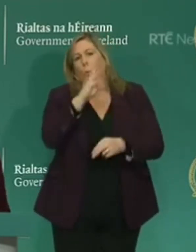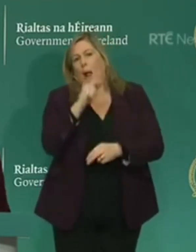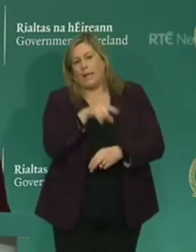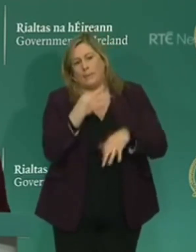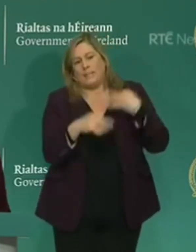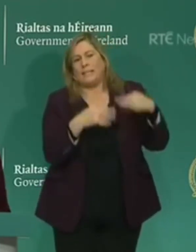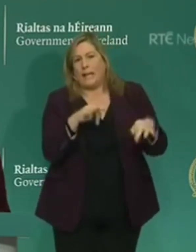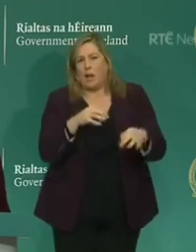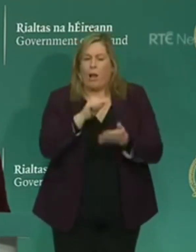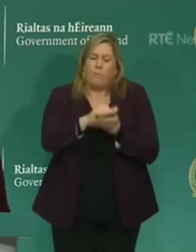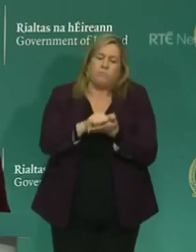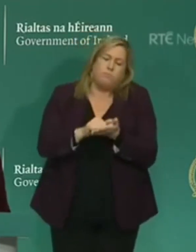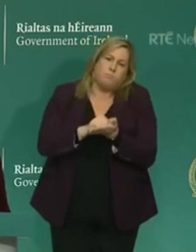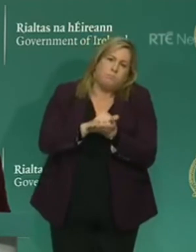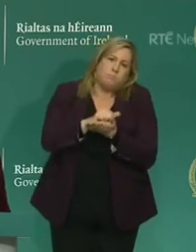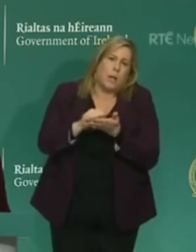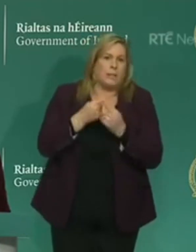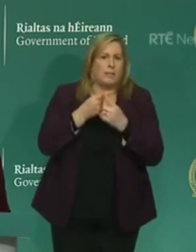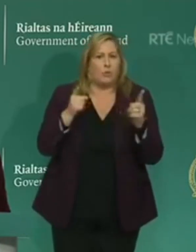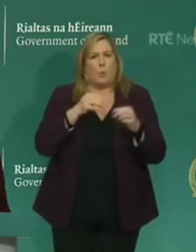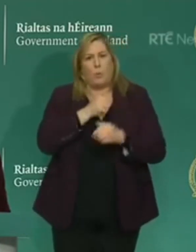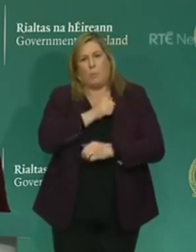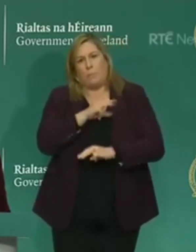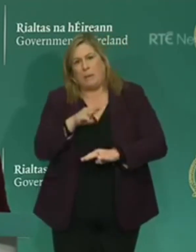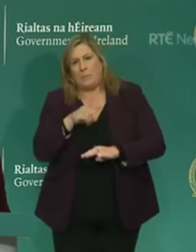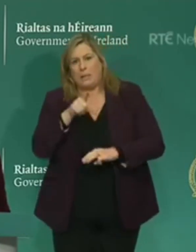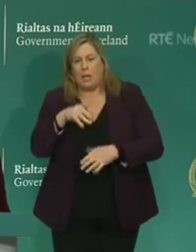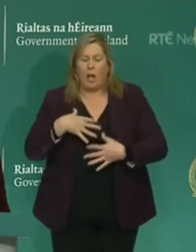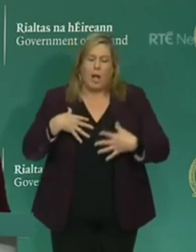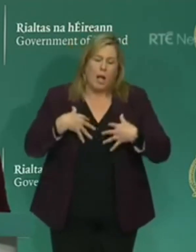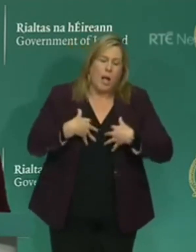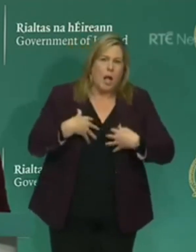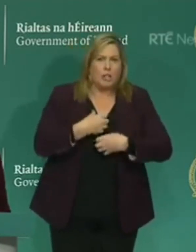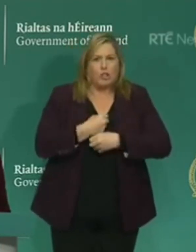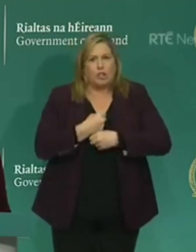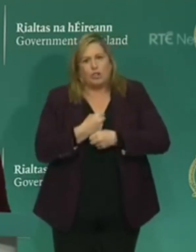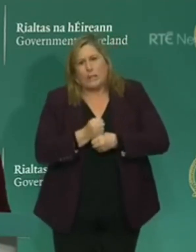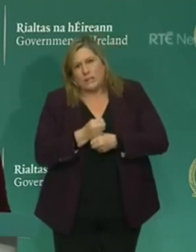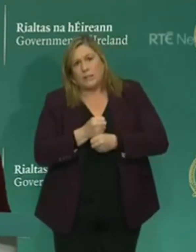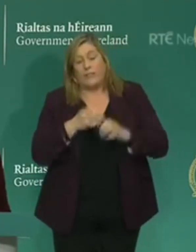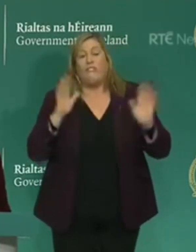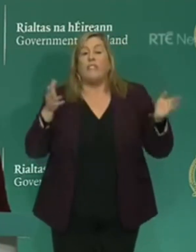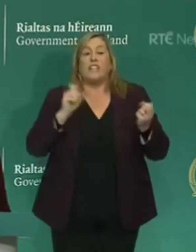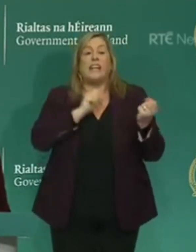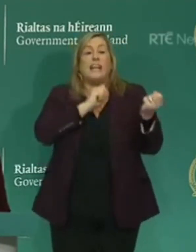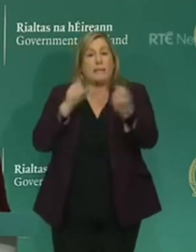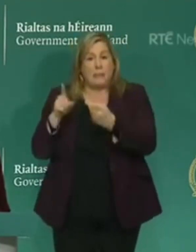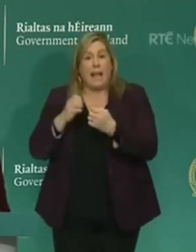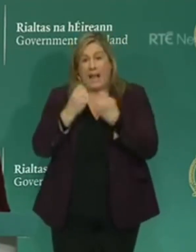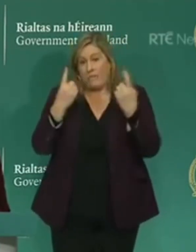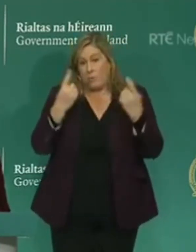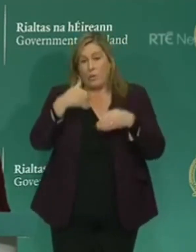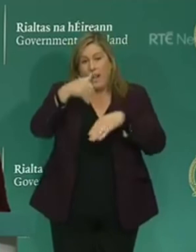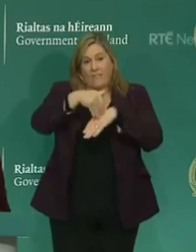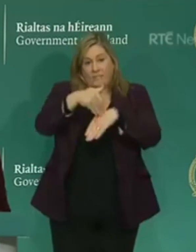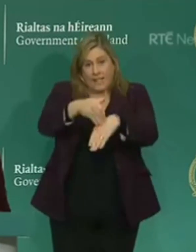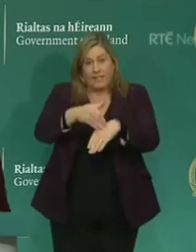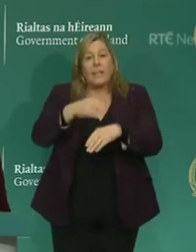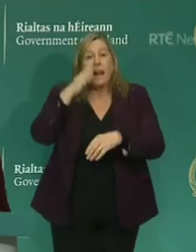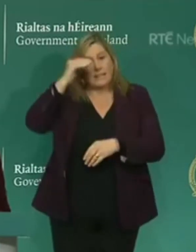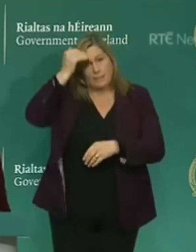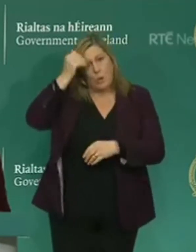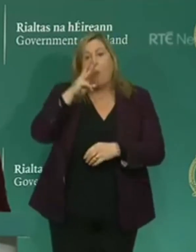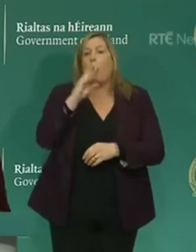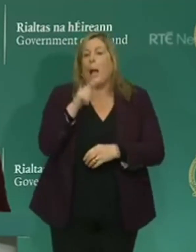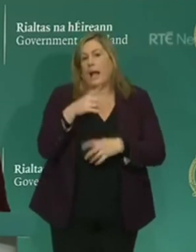It has apologized to these individuals for the error and distress it caused them. It has emailed all individuals affected to advise them of the error,